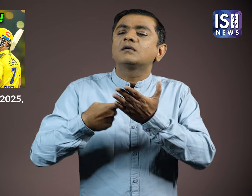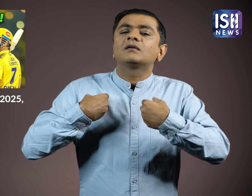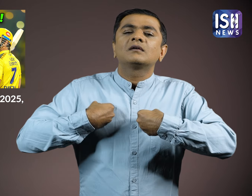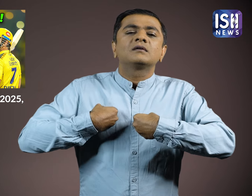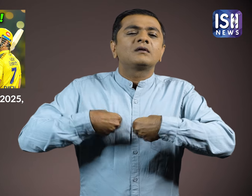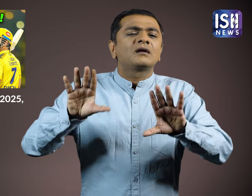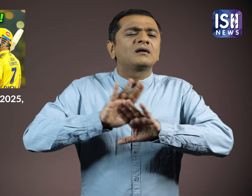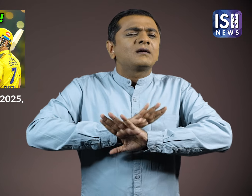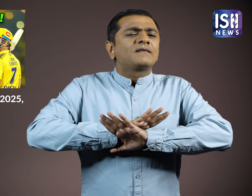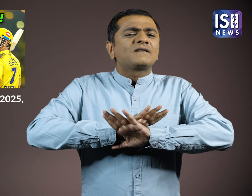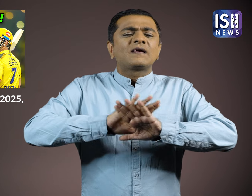Now he has retired.